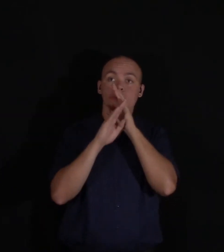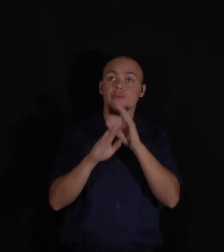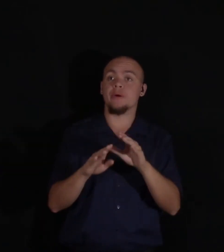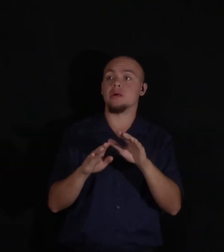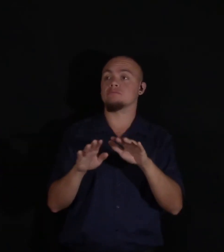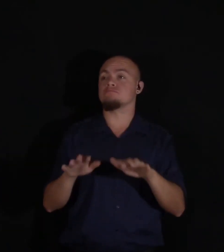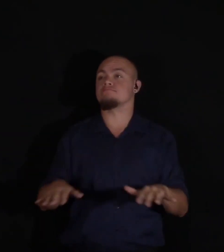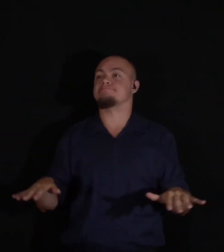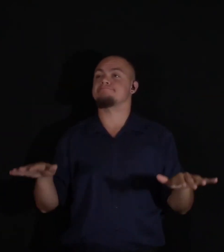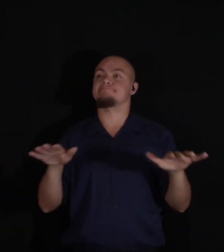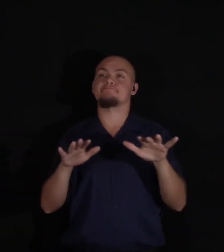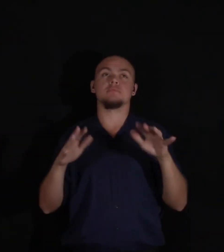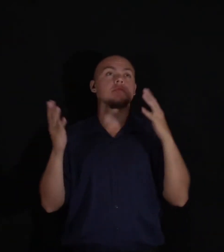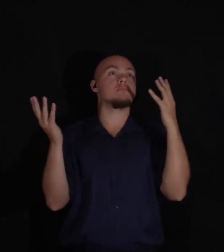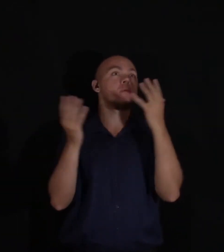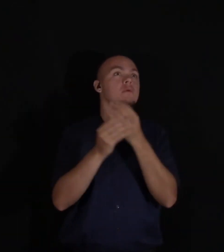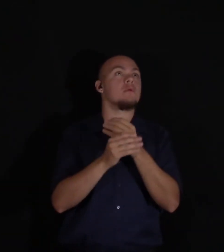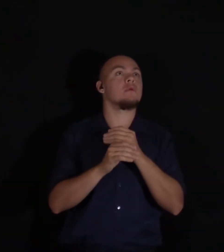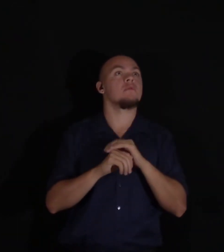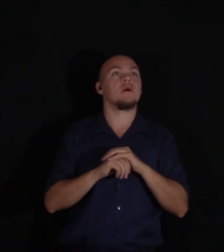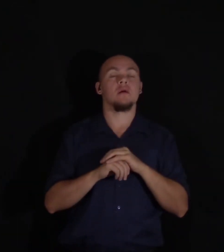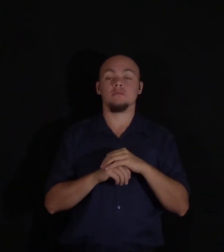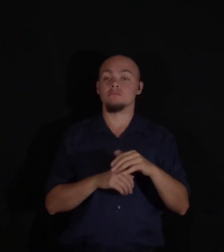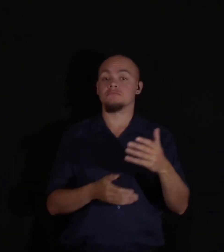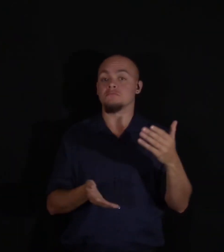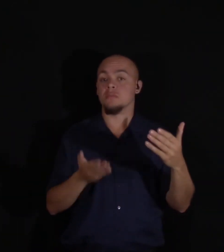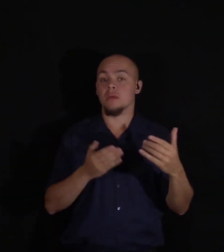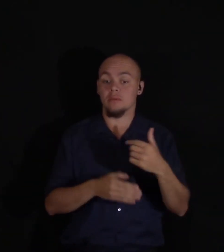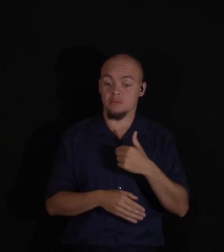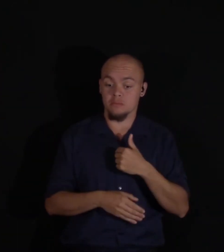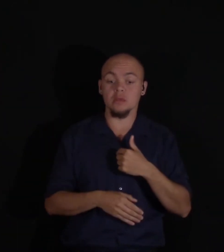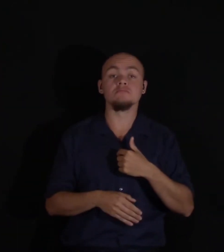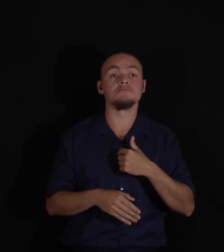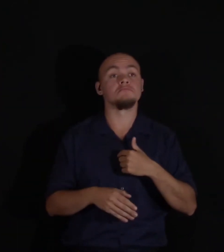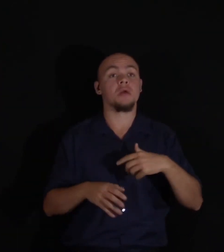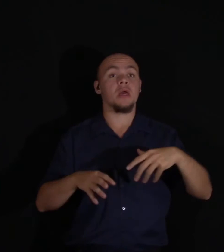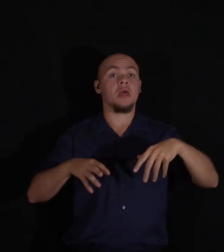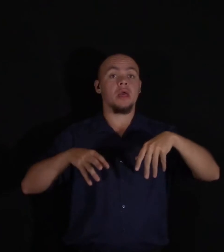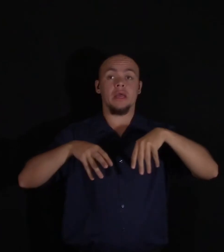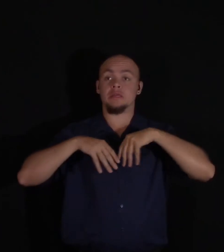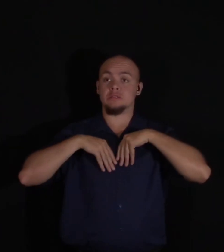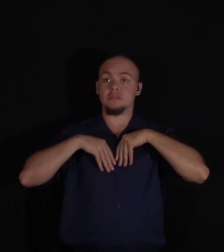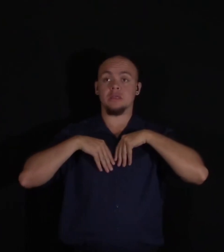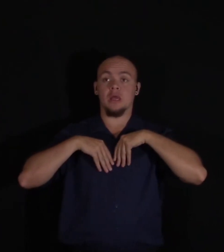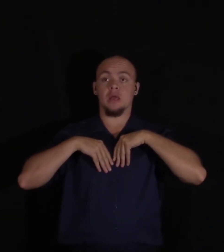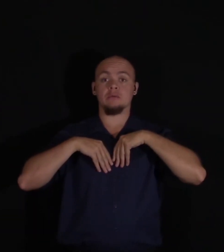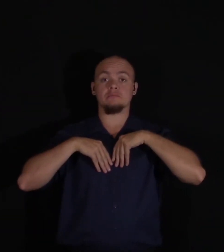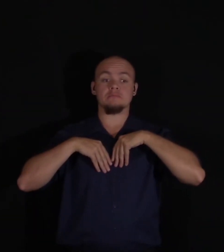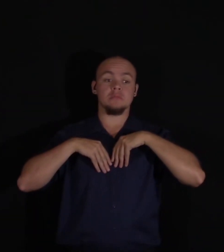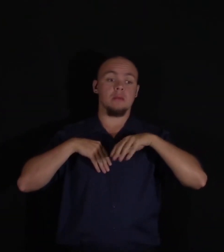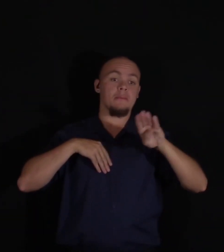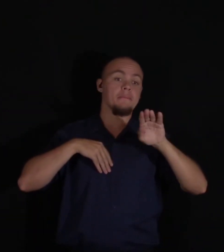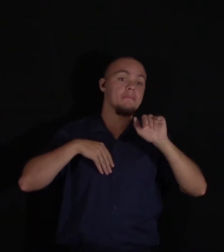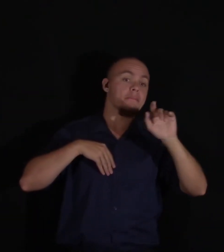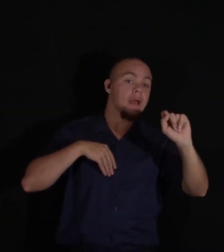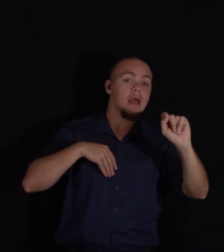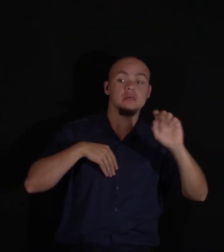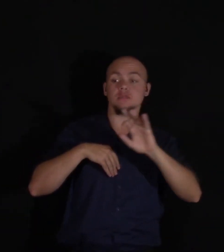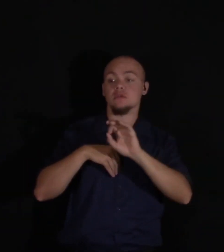beautiful and heavenly, if I, except some bat or the frogs, whose harsh and interrupted croaking